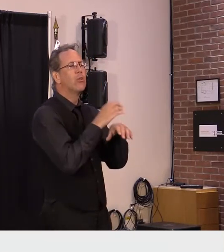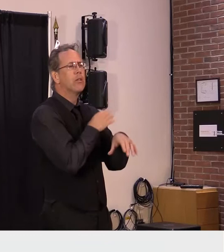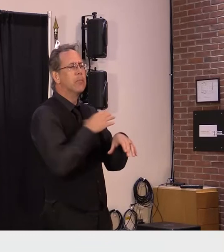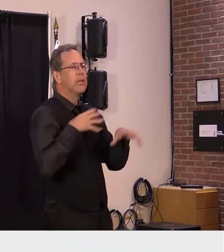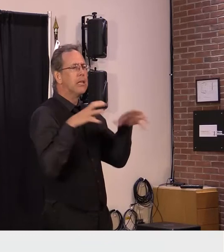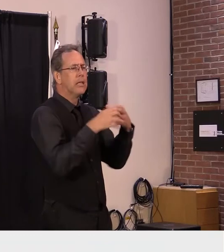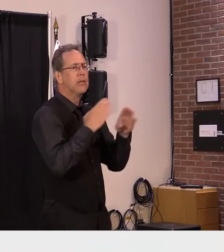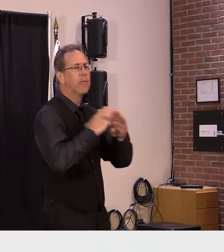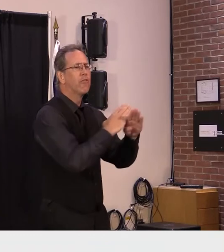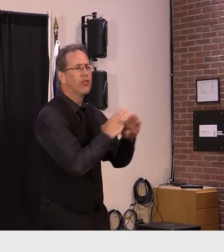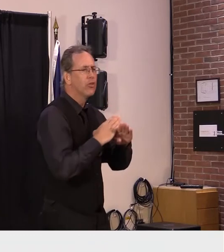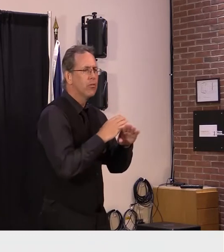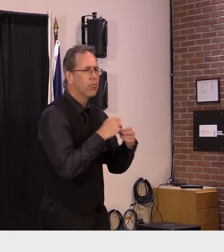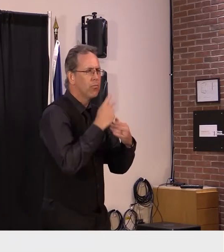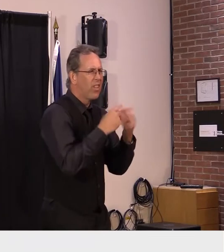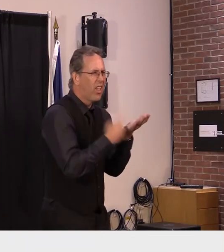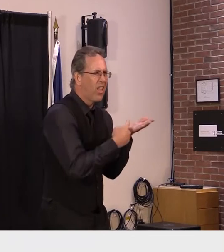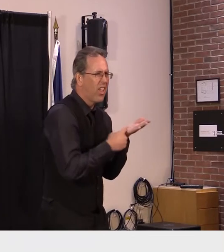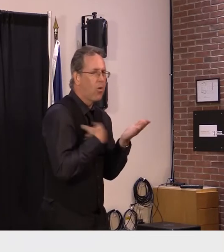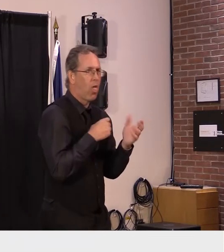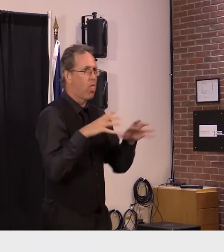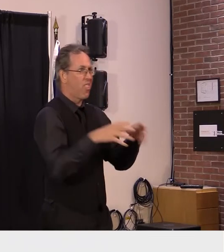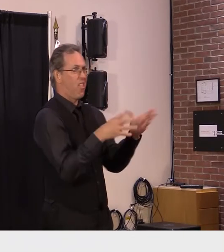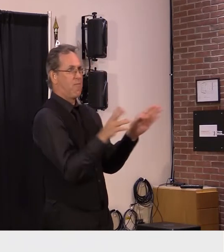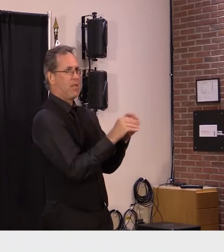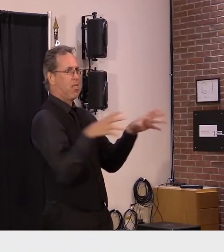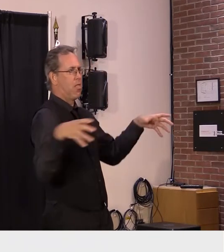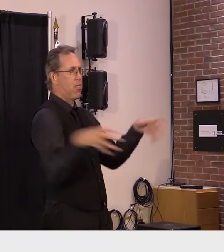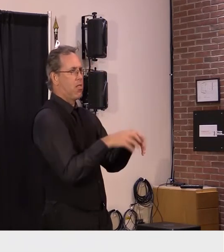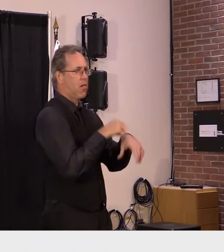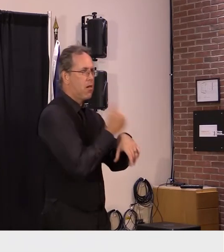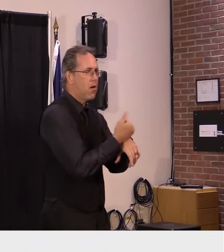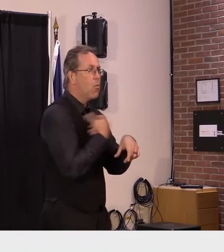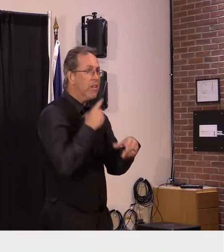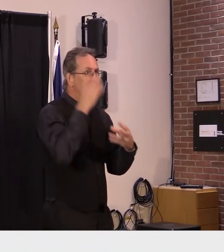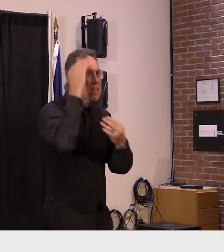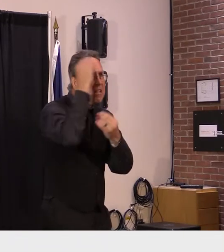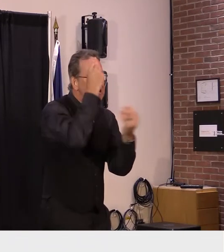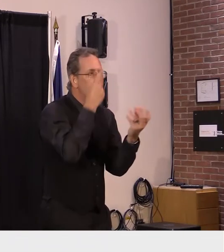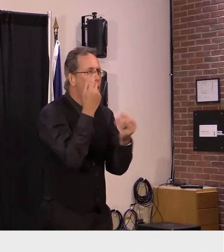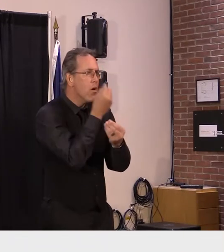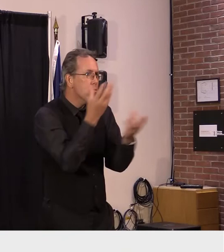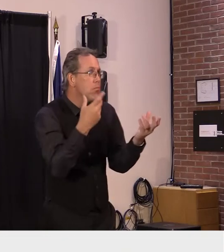haven't convened another meeting on that yet so we have no new thinking to share at this time uh